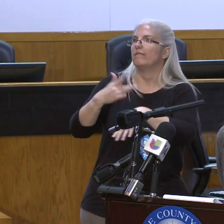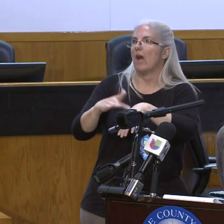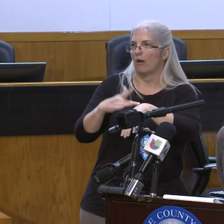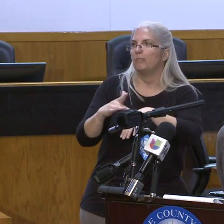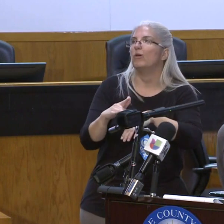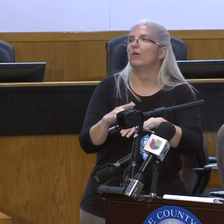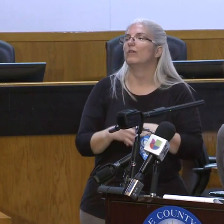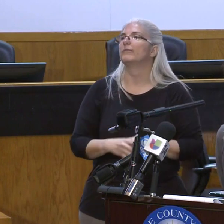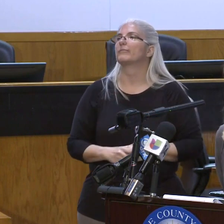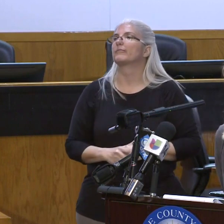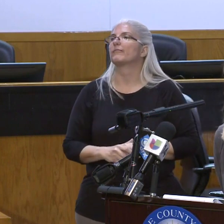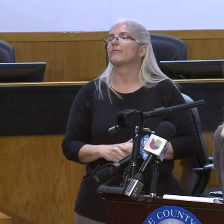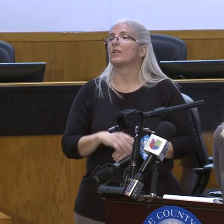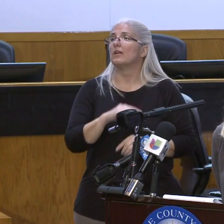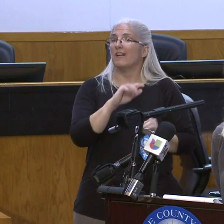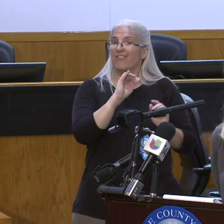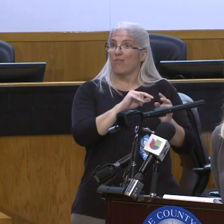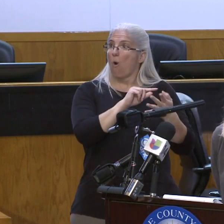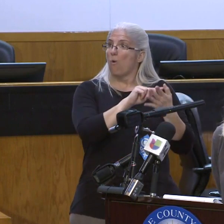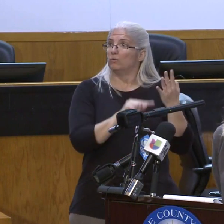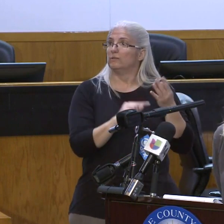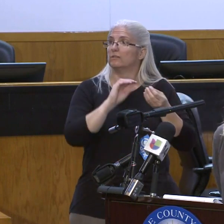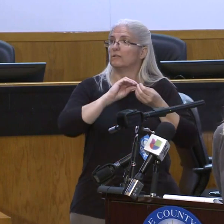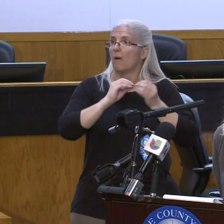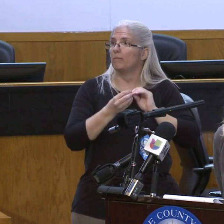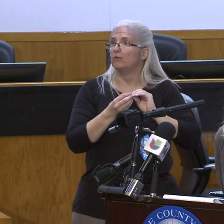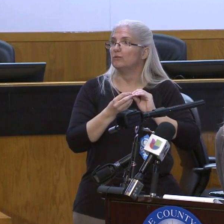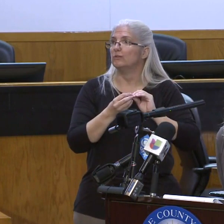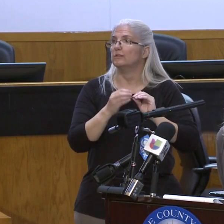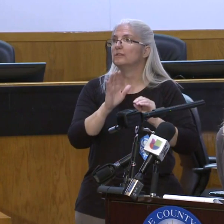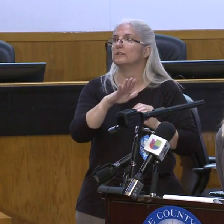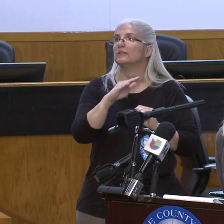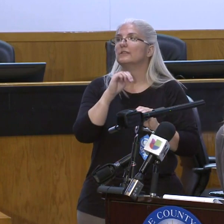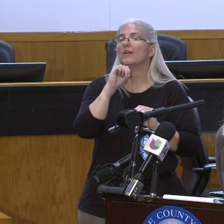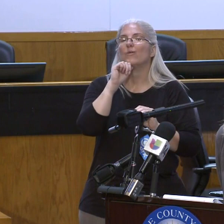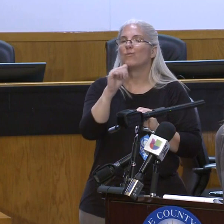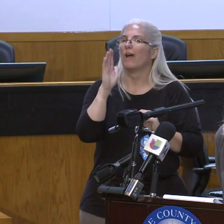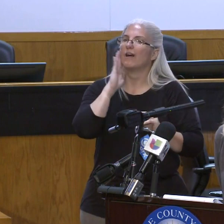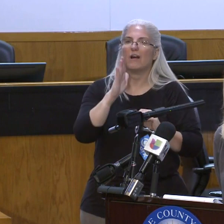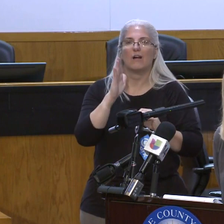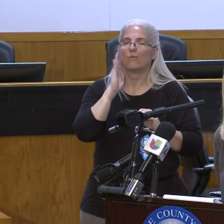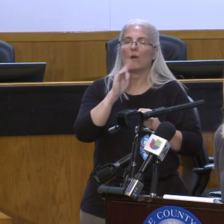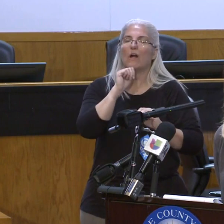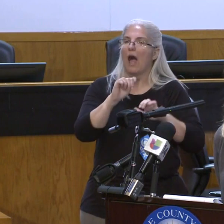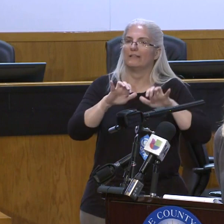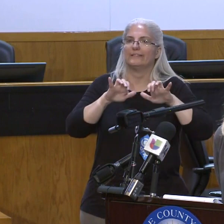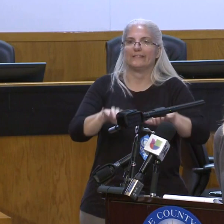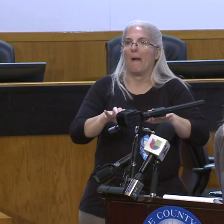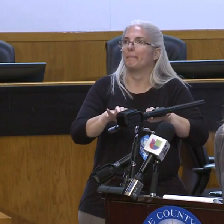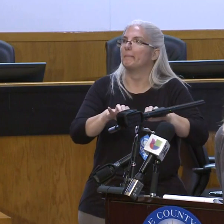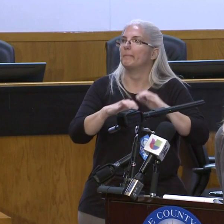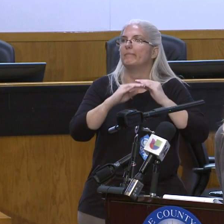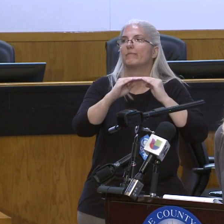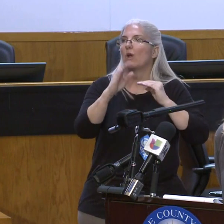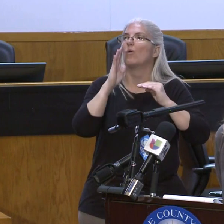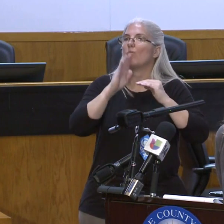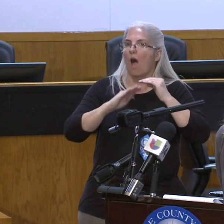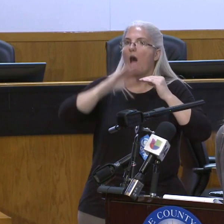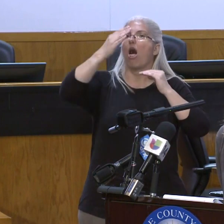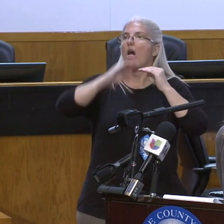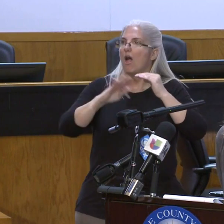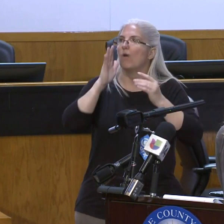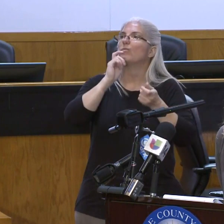numbers are definitely not static. Each day, new patients are put on ventilators, some patients come off ventilators,